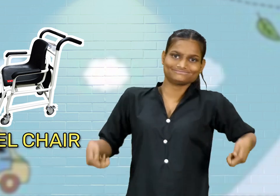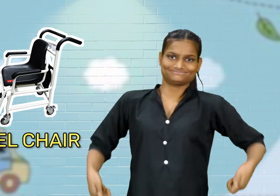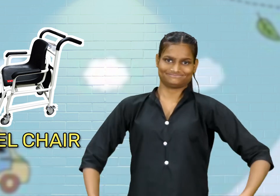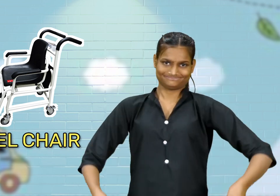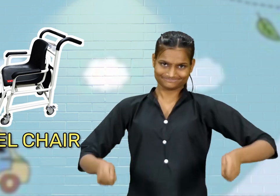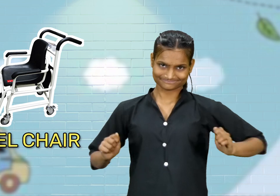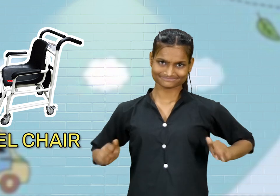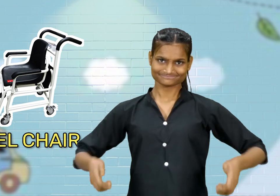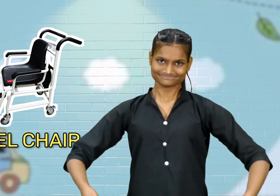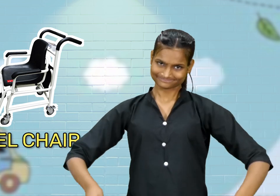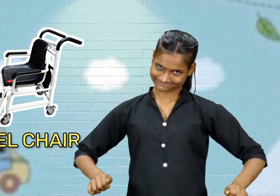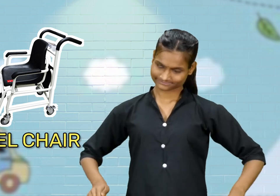they use wheelchair.